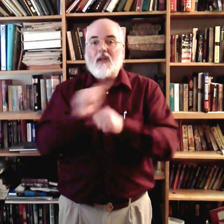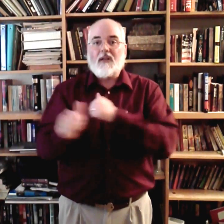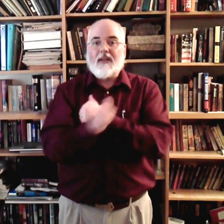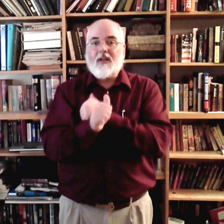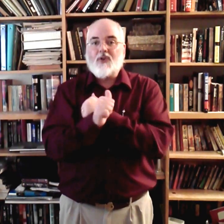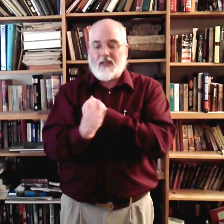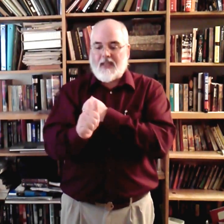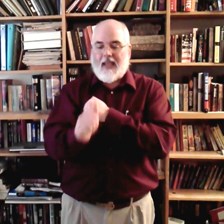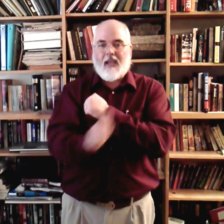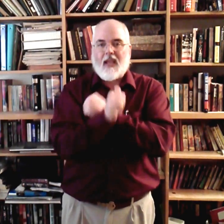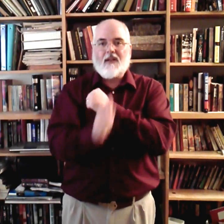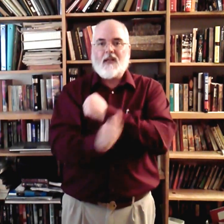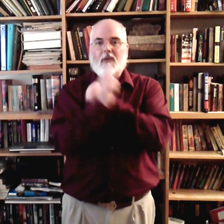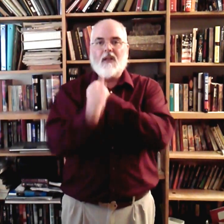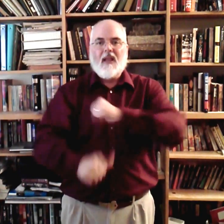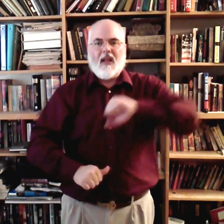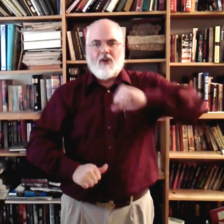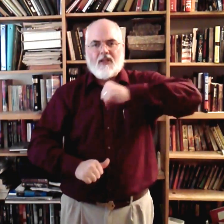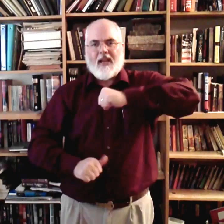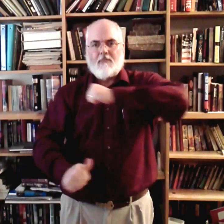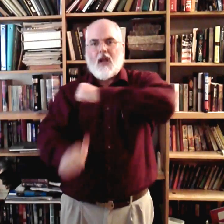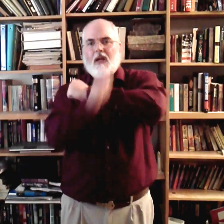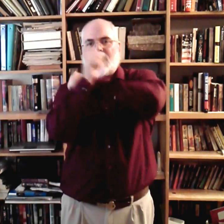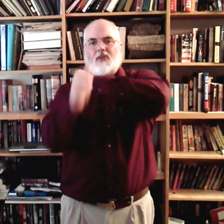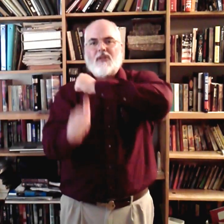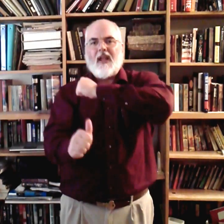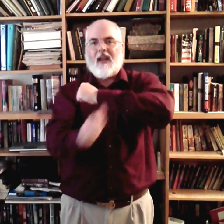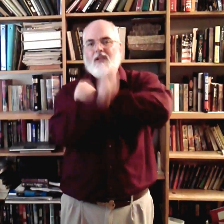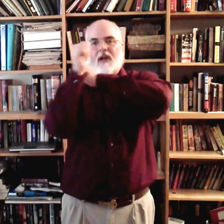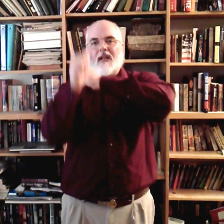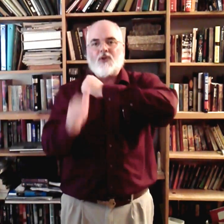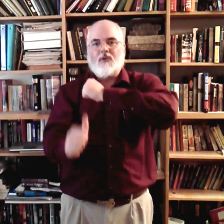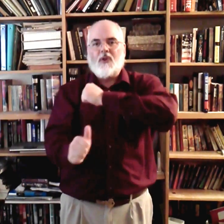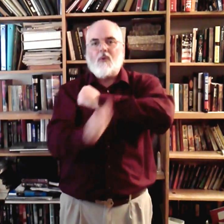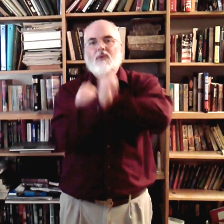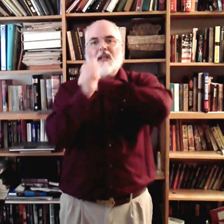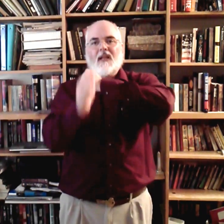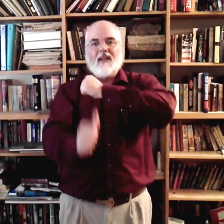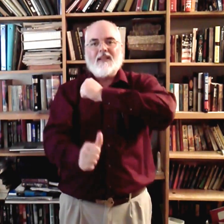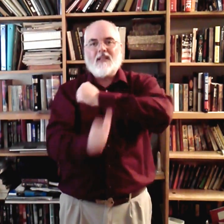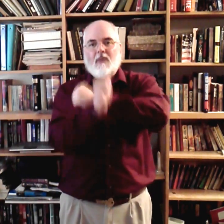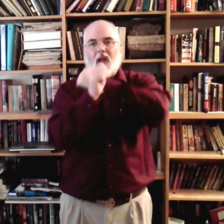Danger. Is it a hand coming? And this hand's blocking. So, the a hand trying to hit you in the nose, and this hand's blocking it.